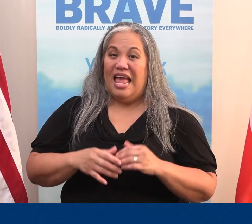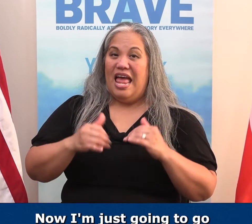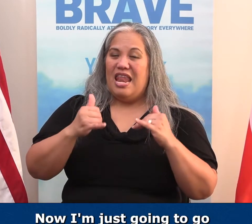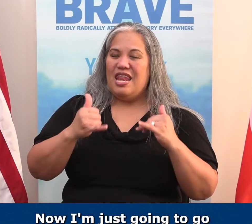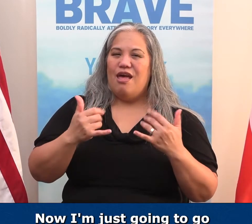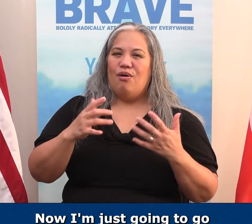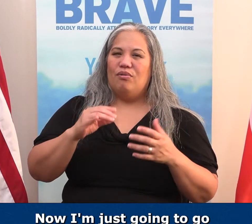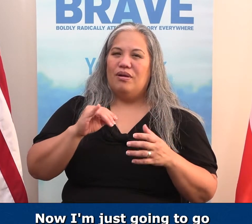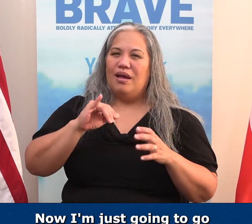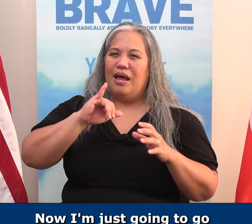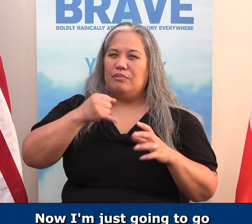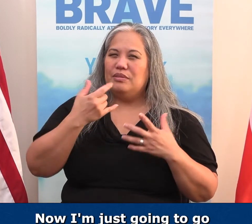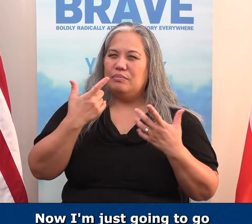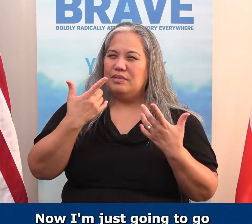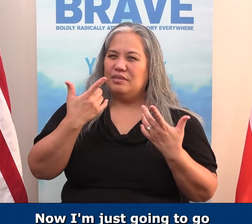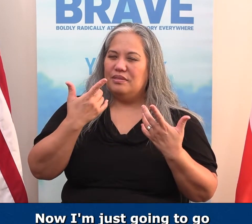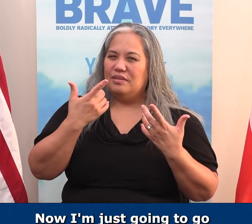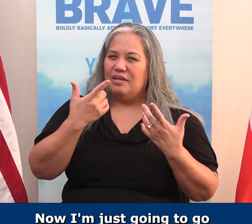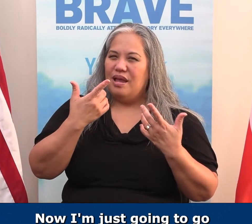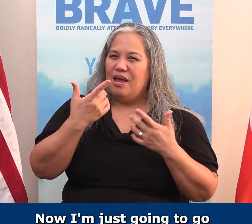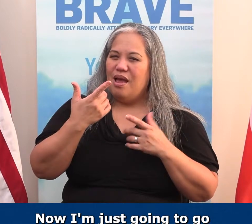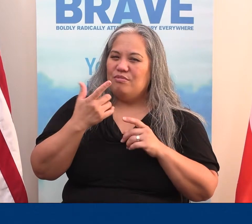Now, I'm just, I'm just going to go fishing a little bit right here.